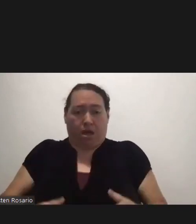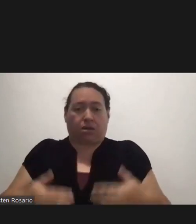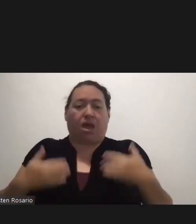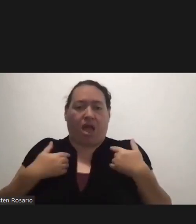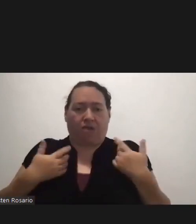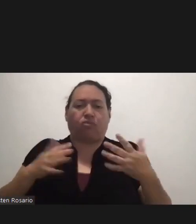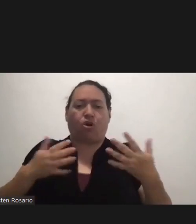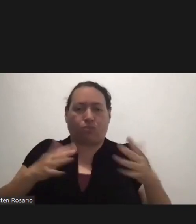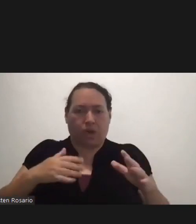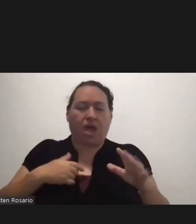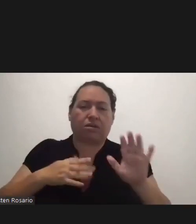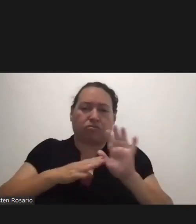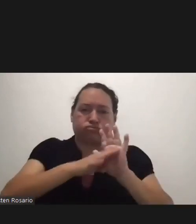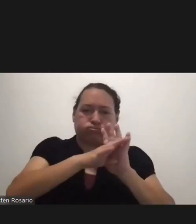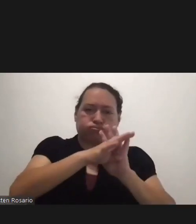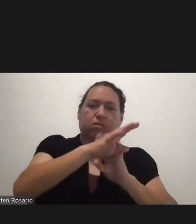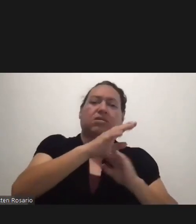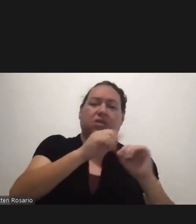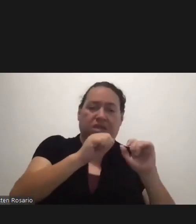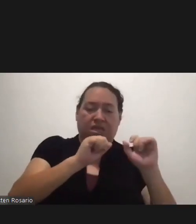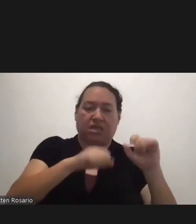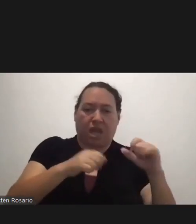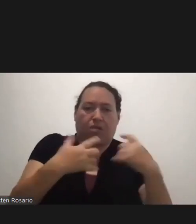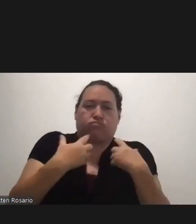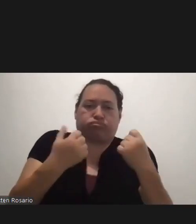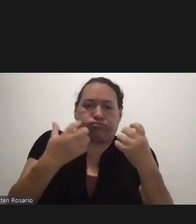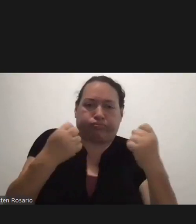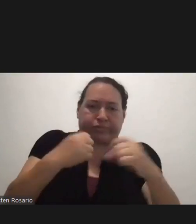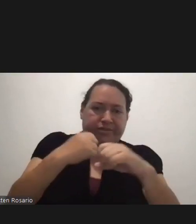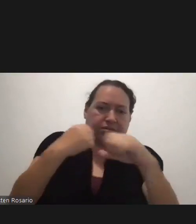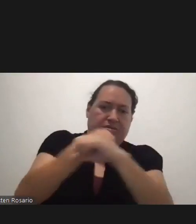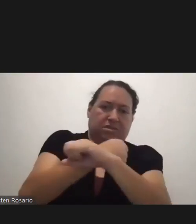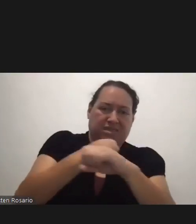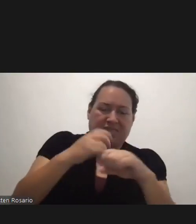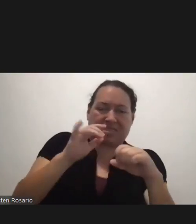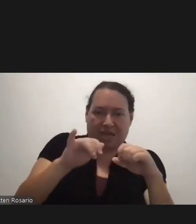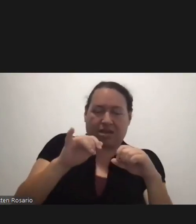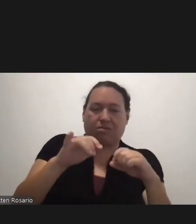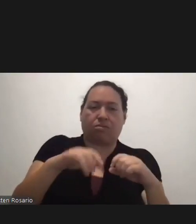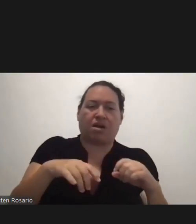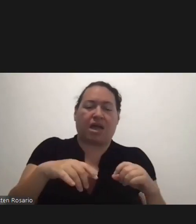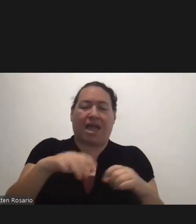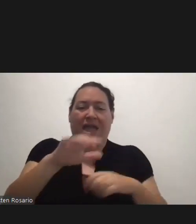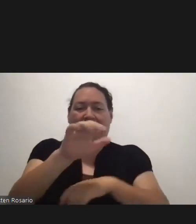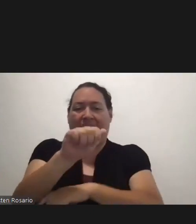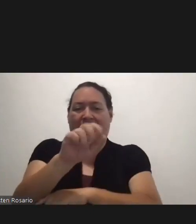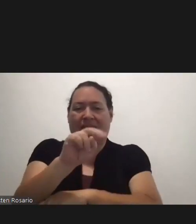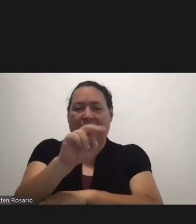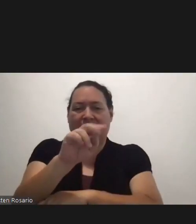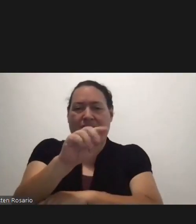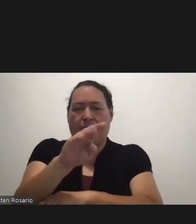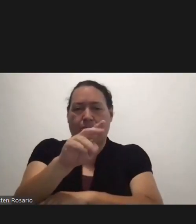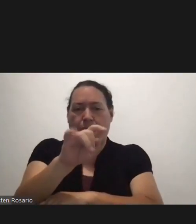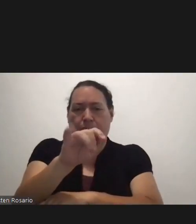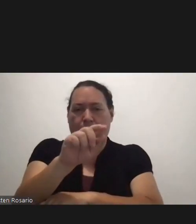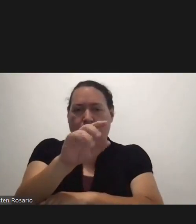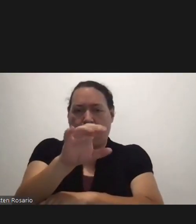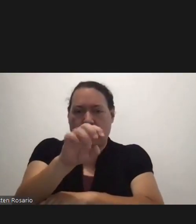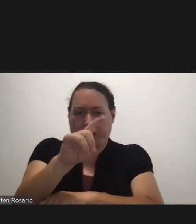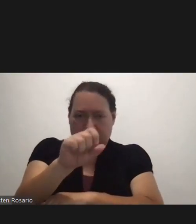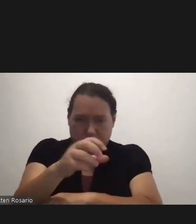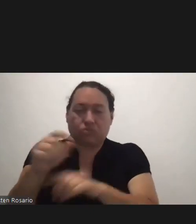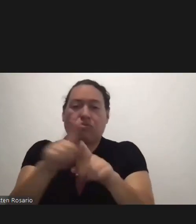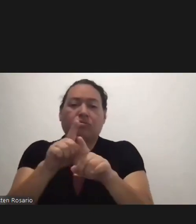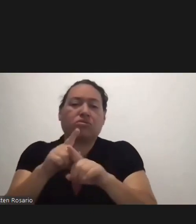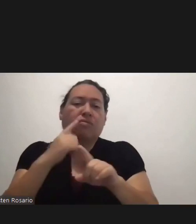antibodies Against the virus Additionally, Executive Order 2021-10 Increases the